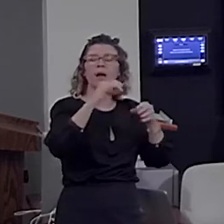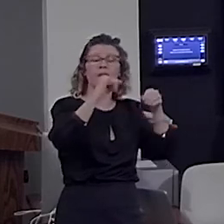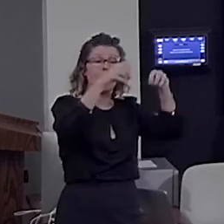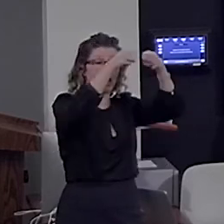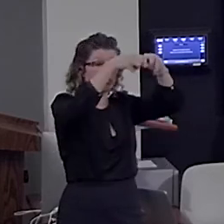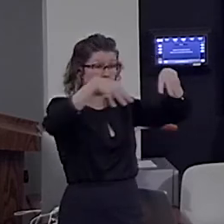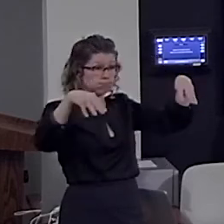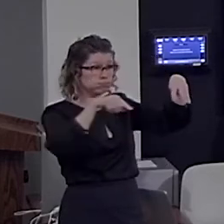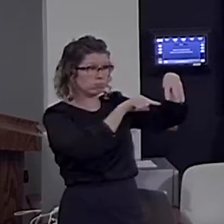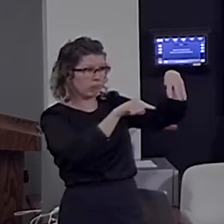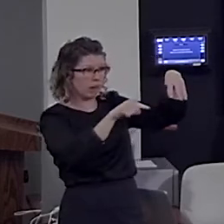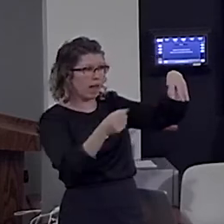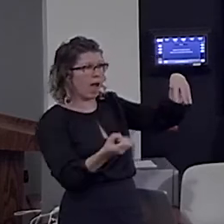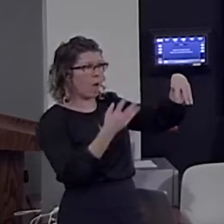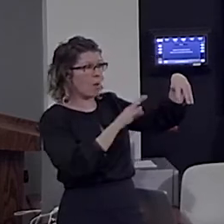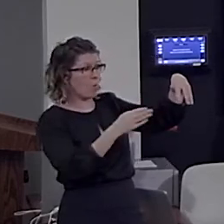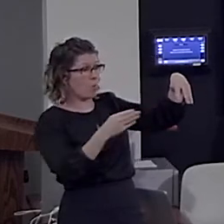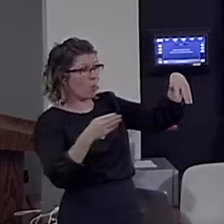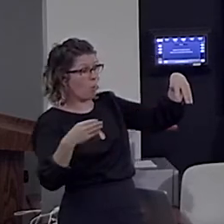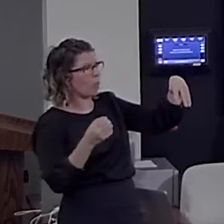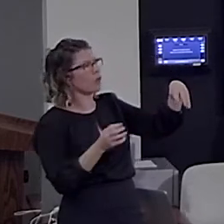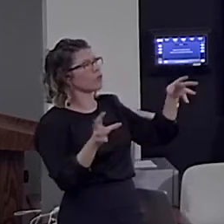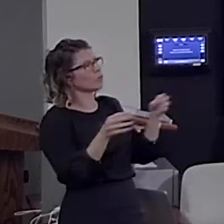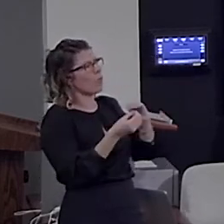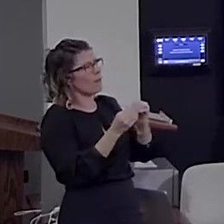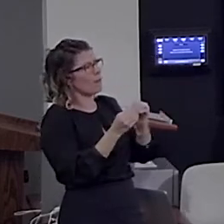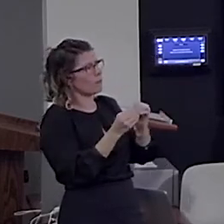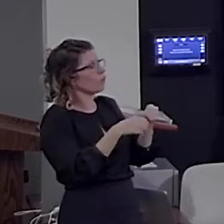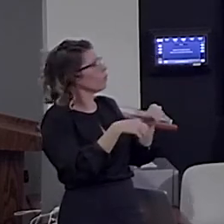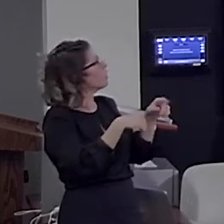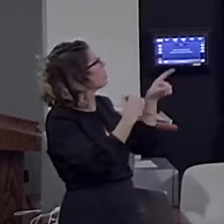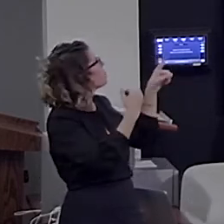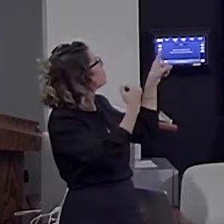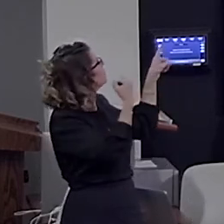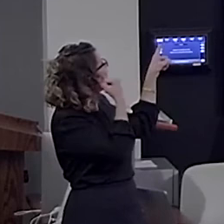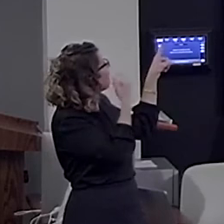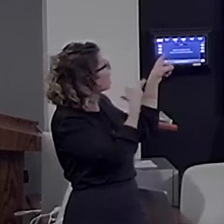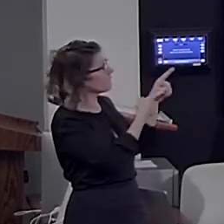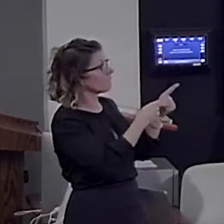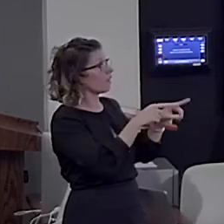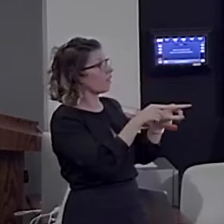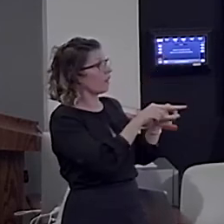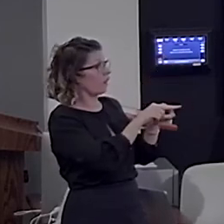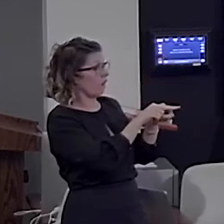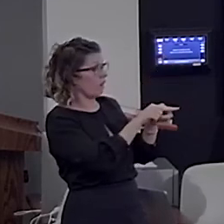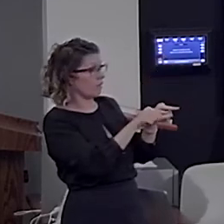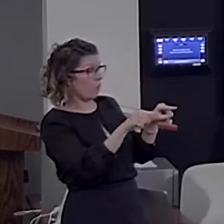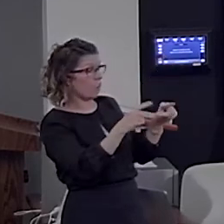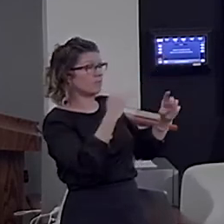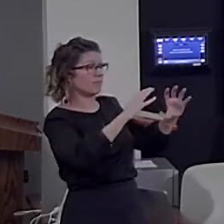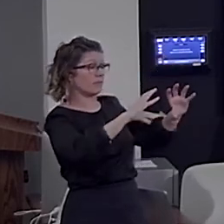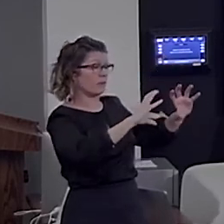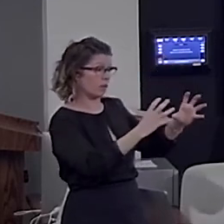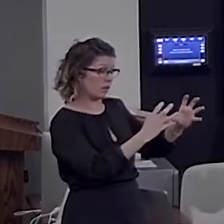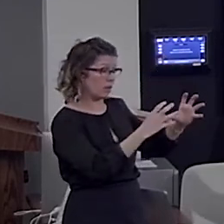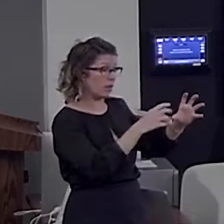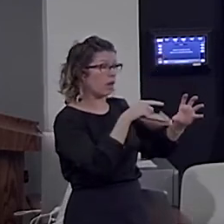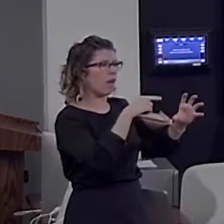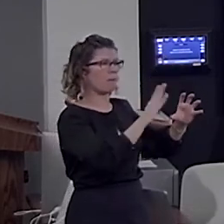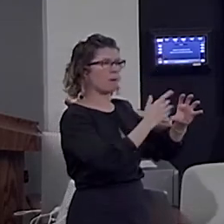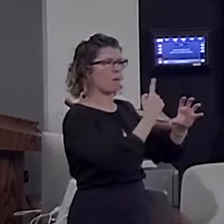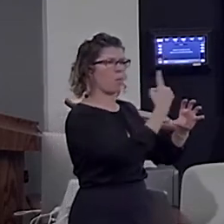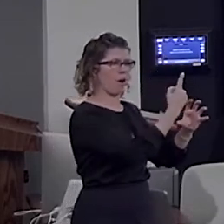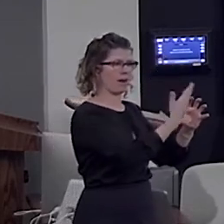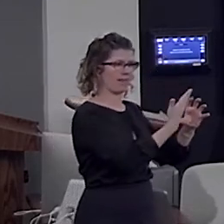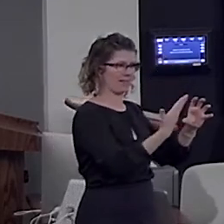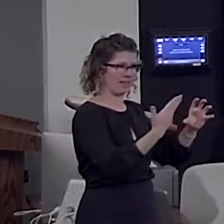a single word and a multi-word phrase, if they are merged, contribute the same amount to total brain activity. And up to